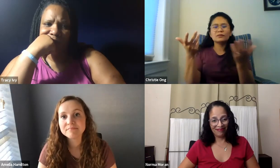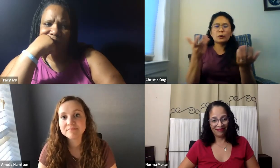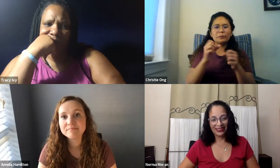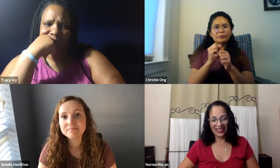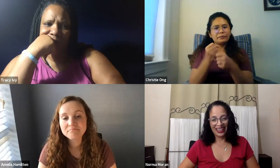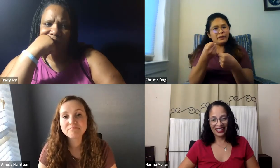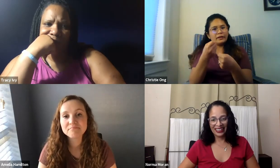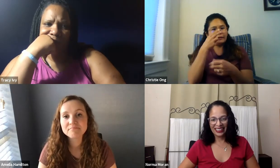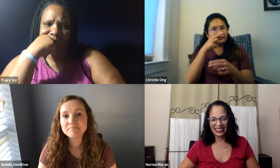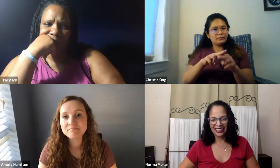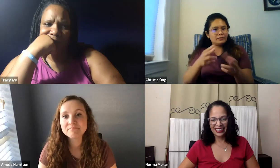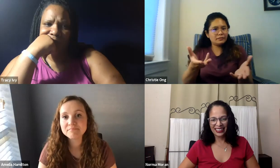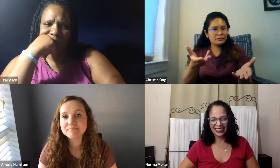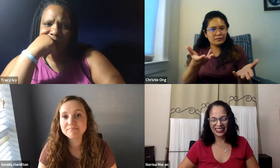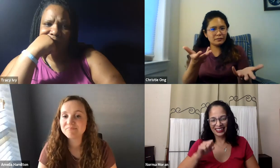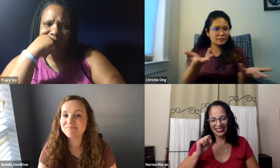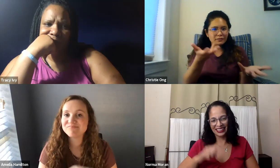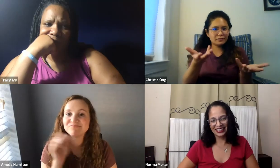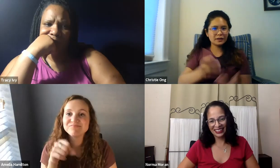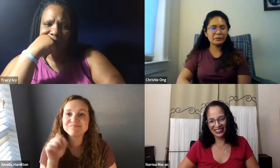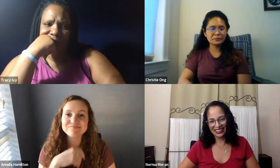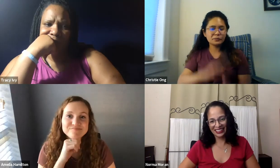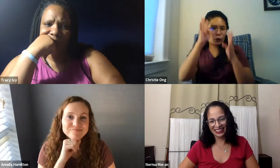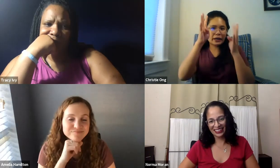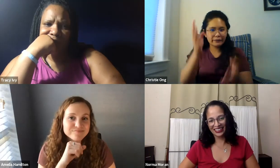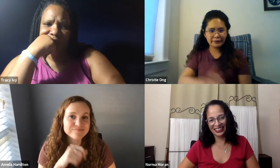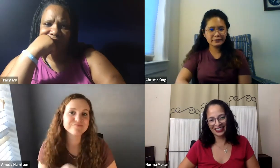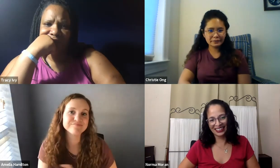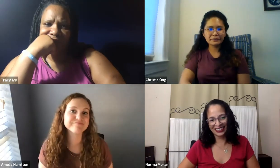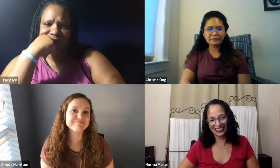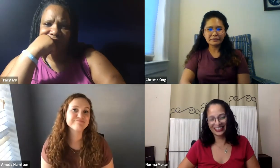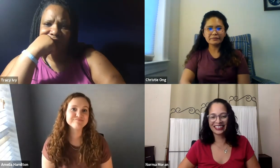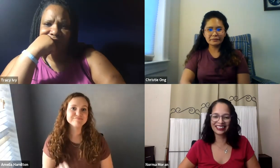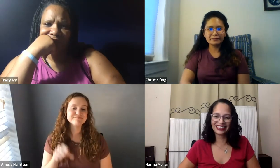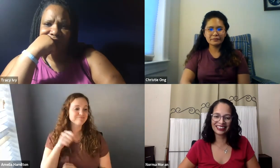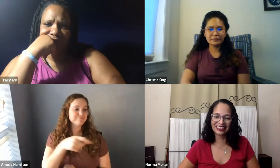book club or even a movie night. Have a discussion about a movie. I don't know. You can make it fun and creative.